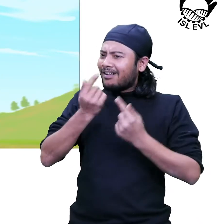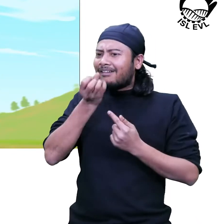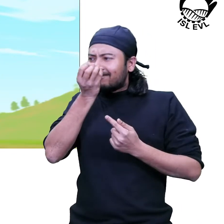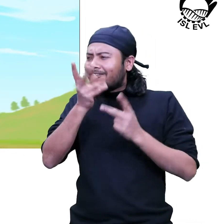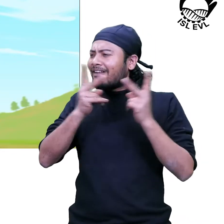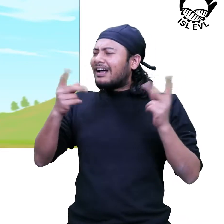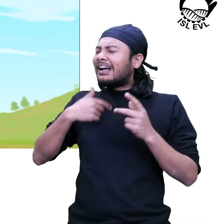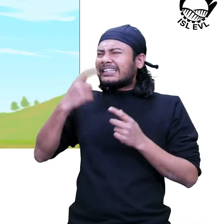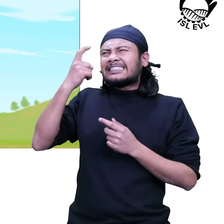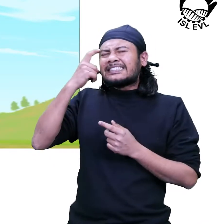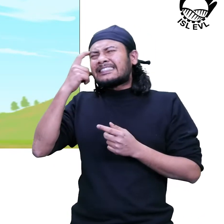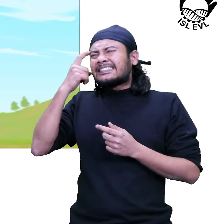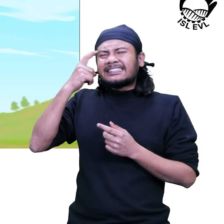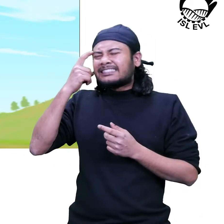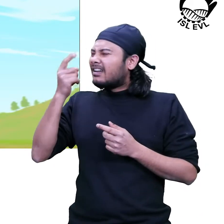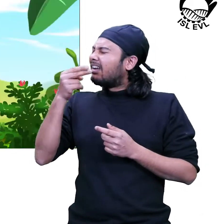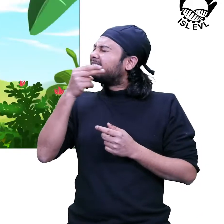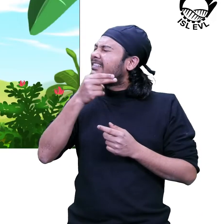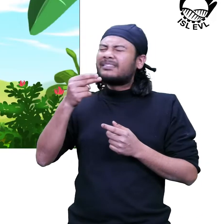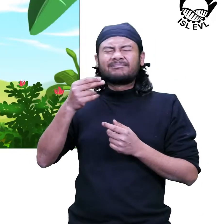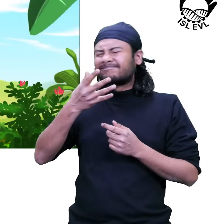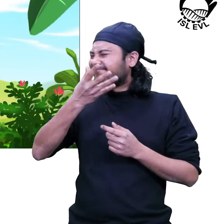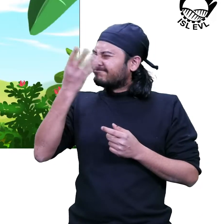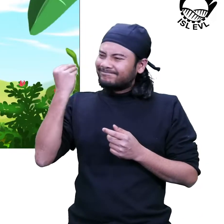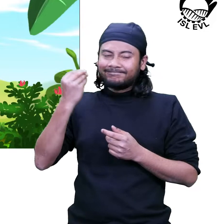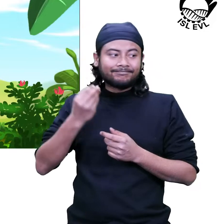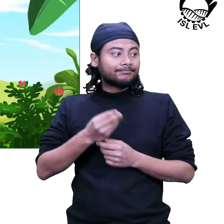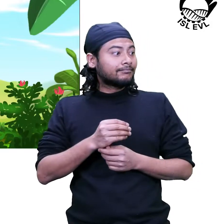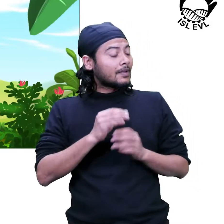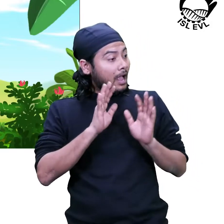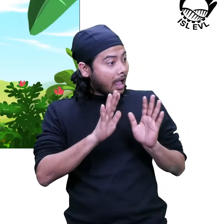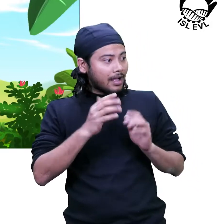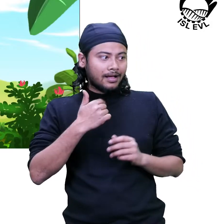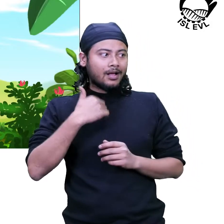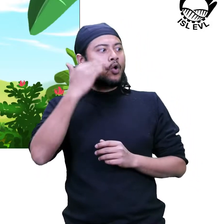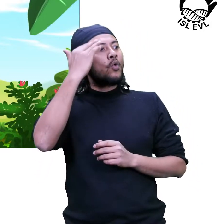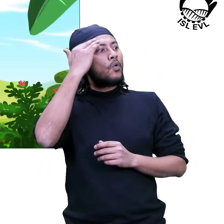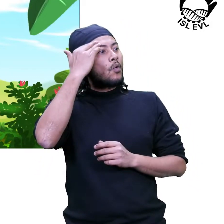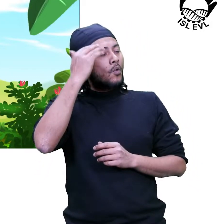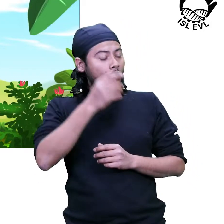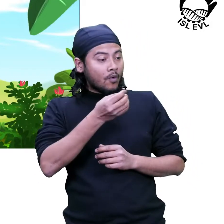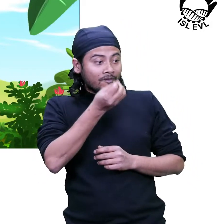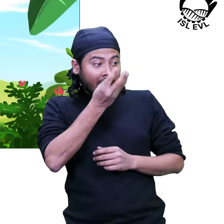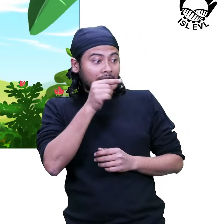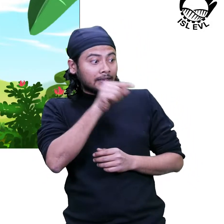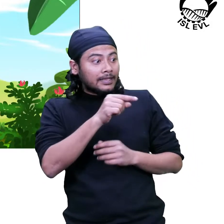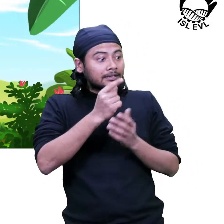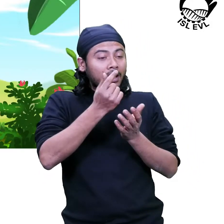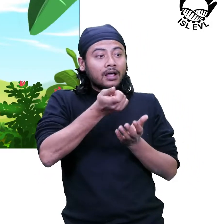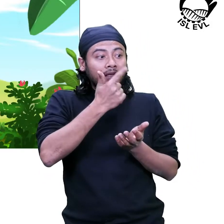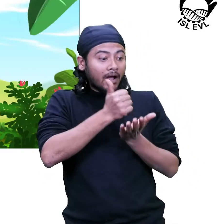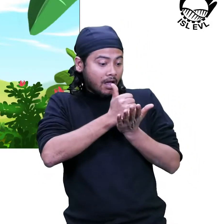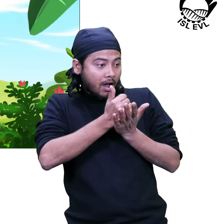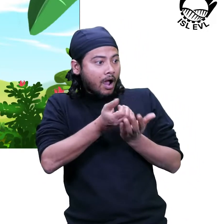trying to recall the name but I cannot. Actually, I know this plant has some medicinal use.